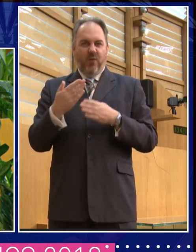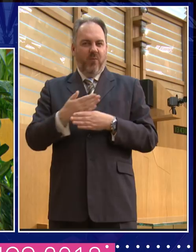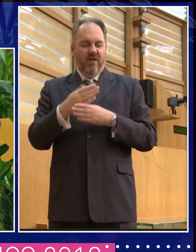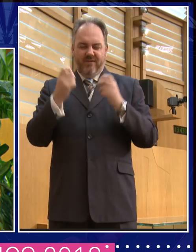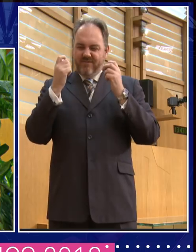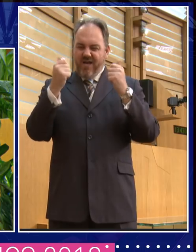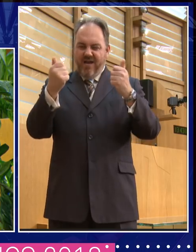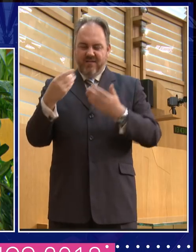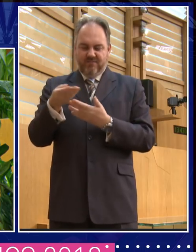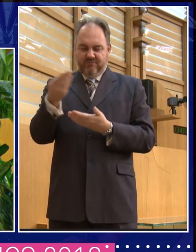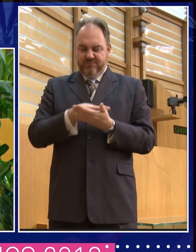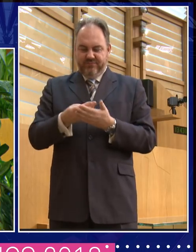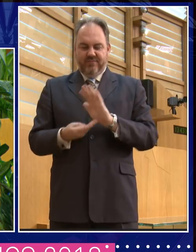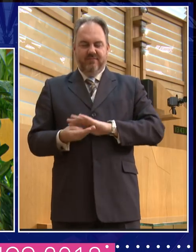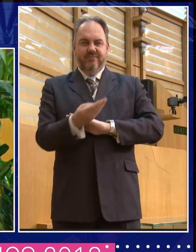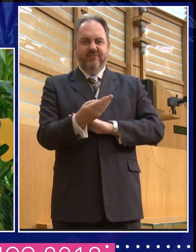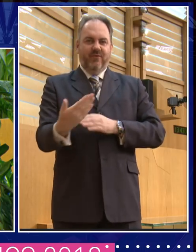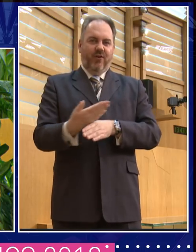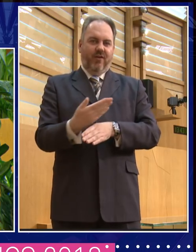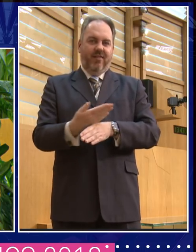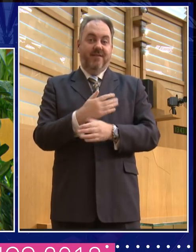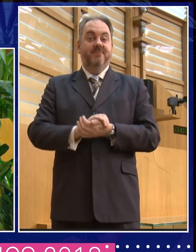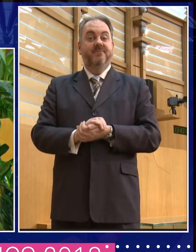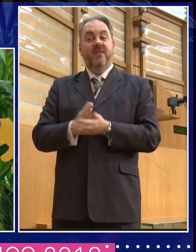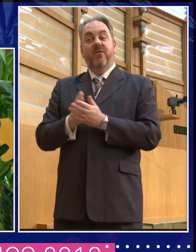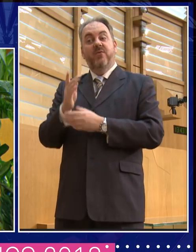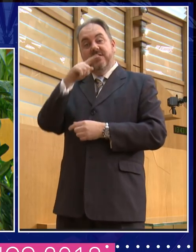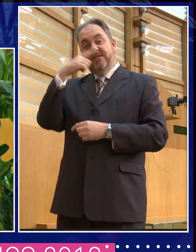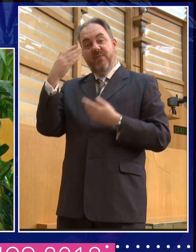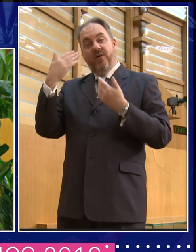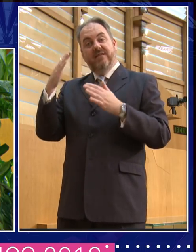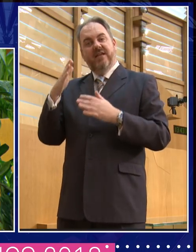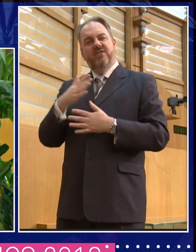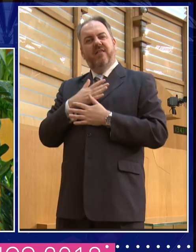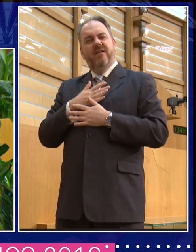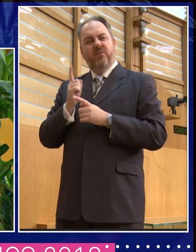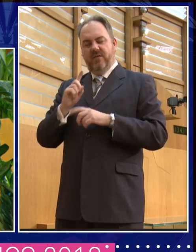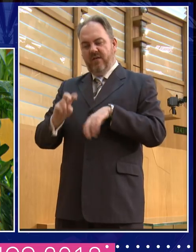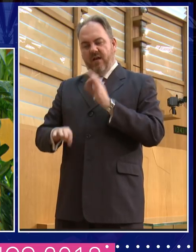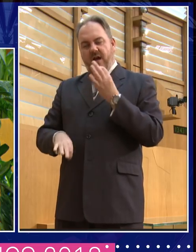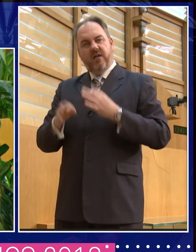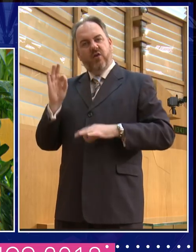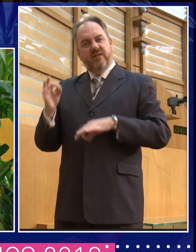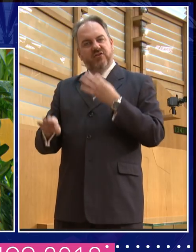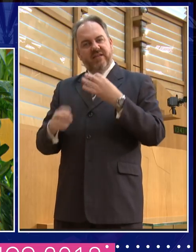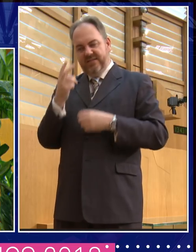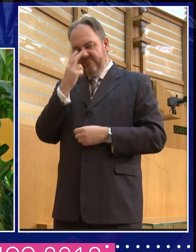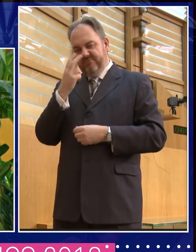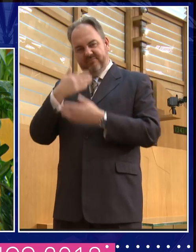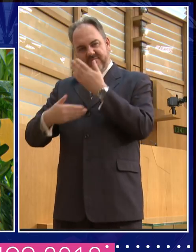and in her summer holidays participated in local archaeological digs. In 1972 she took the